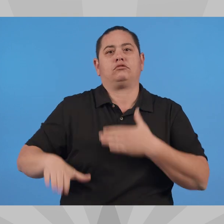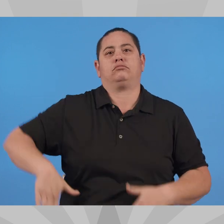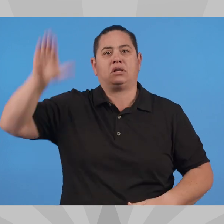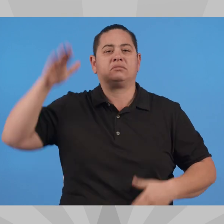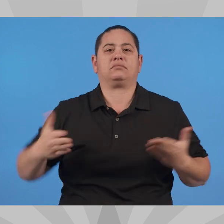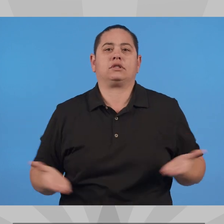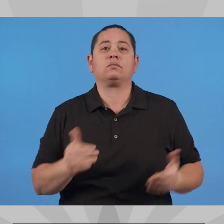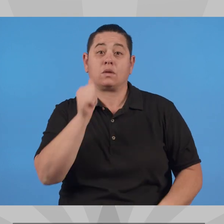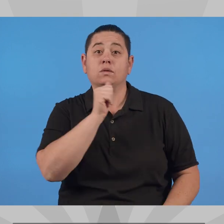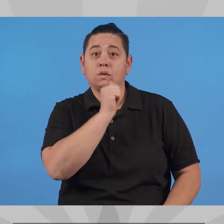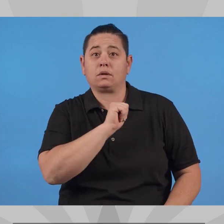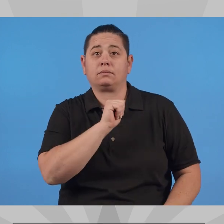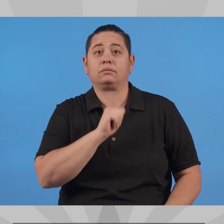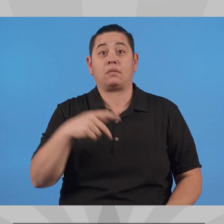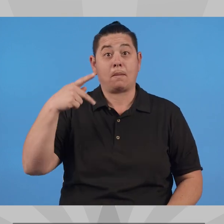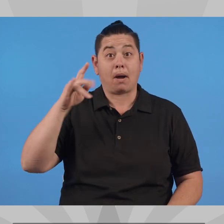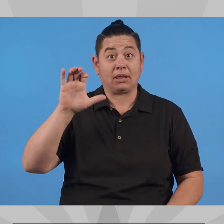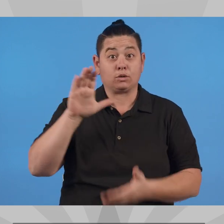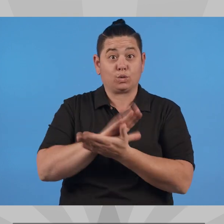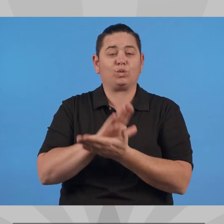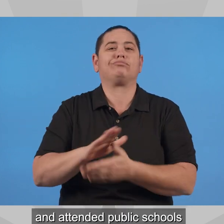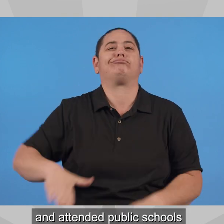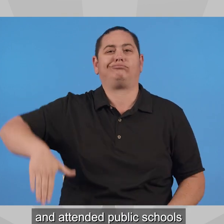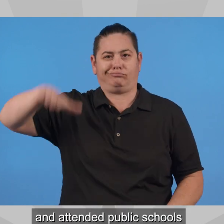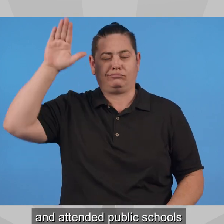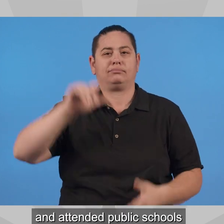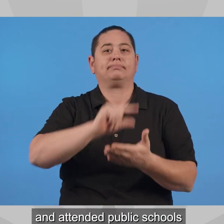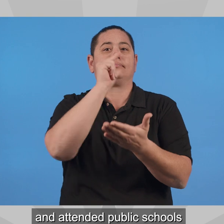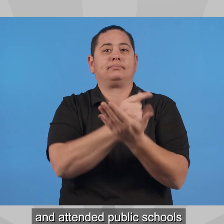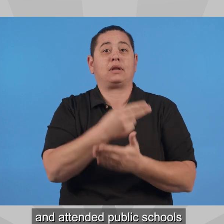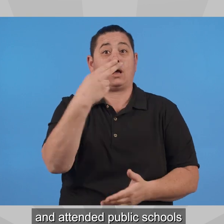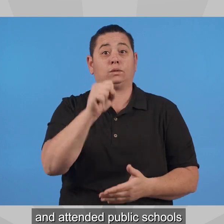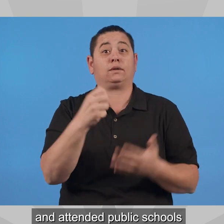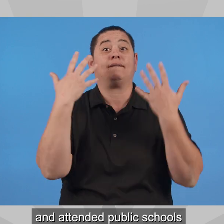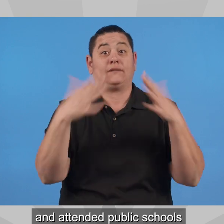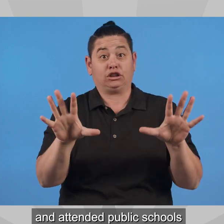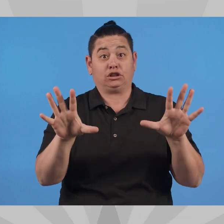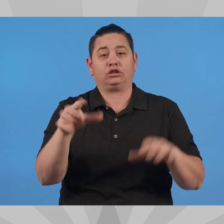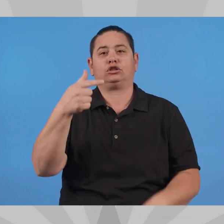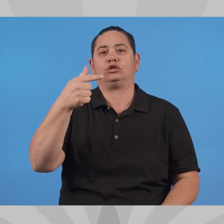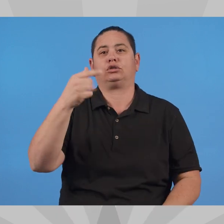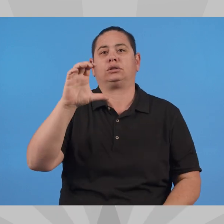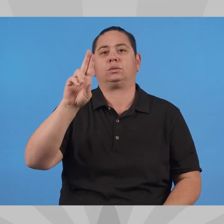Biography. Eva was born and raised in Arizona and attended public schools through high school.